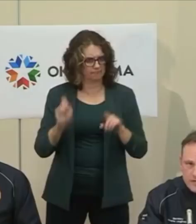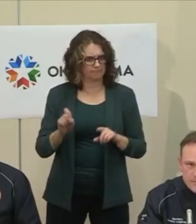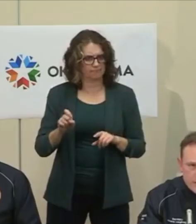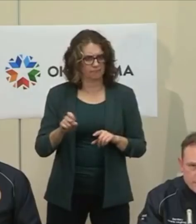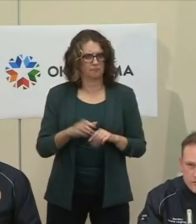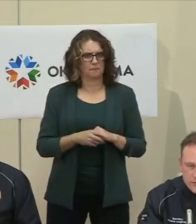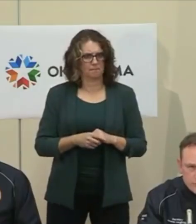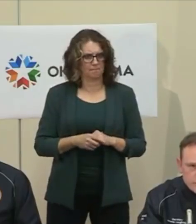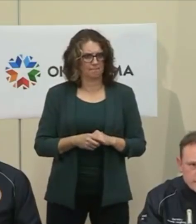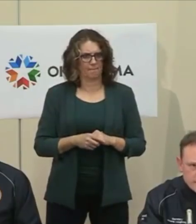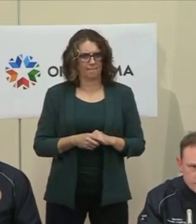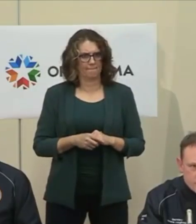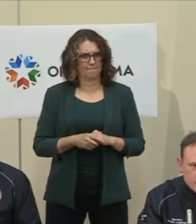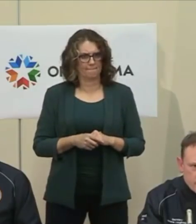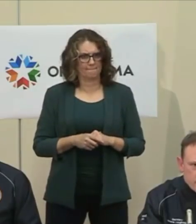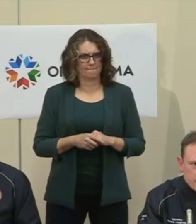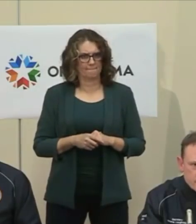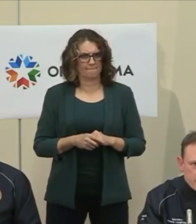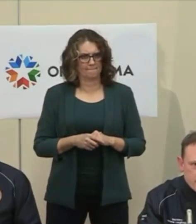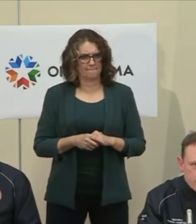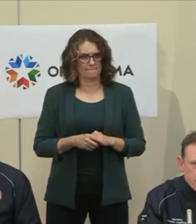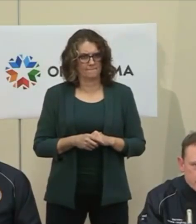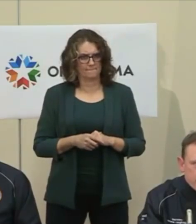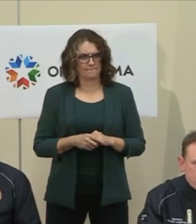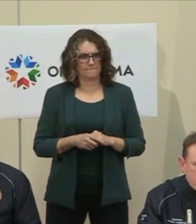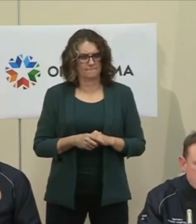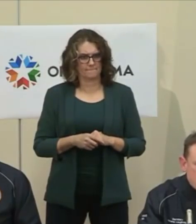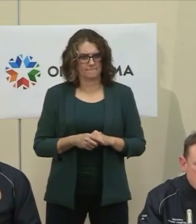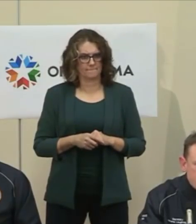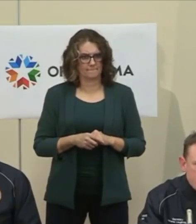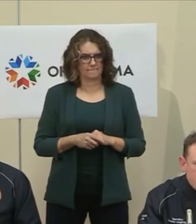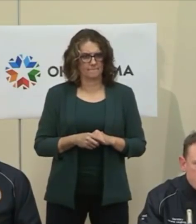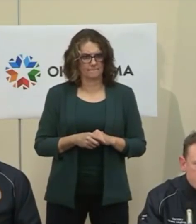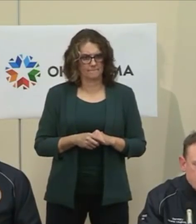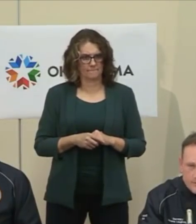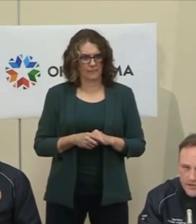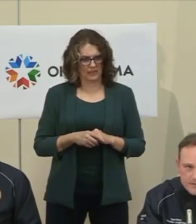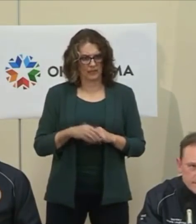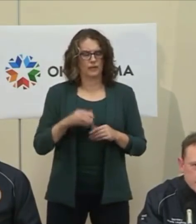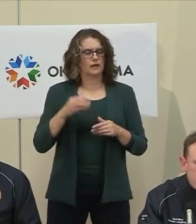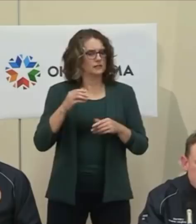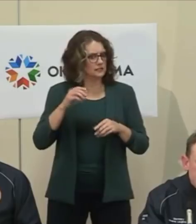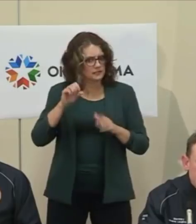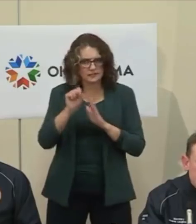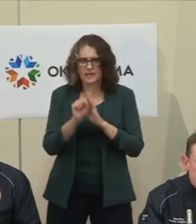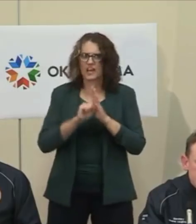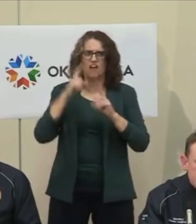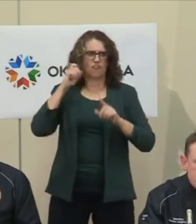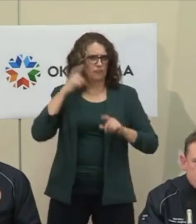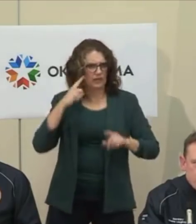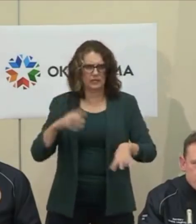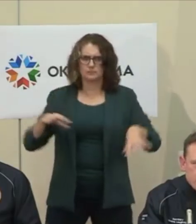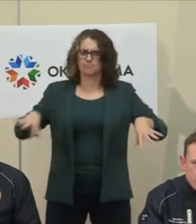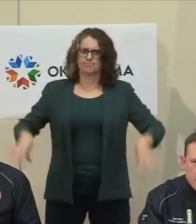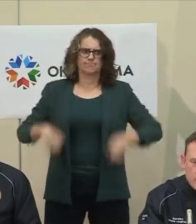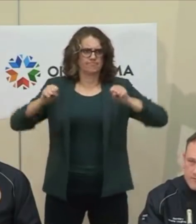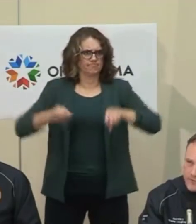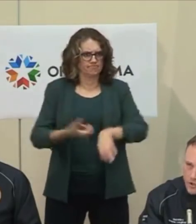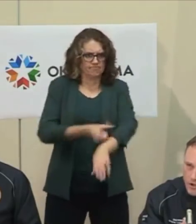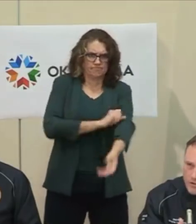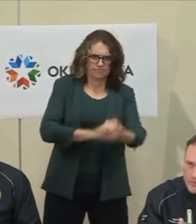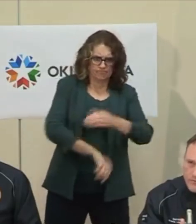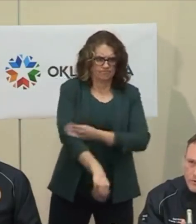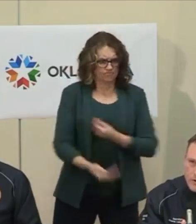folks are stepping up in truly extraordinary ways. And they are taking on roles they've never had to take on before. Their expertise permits it.